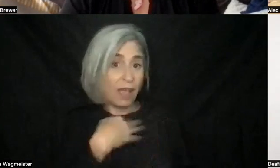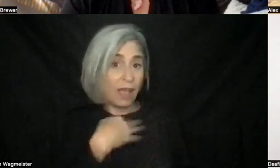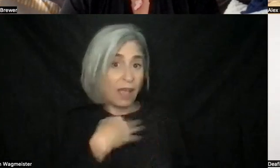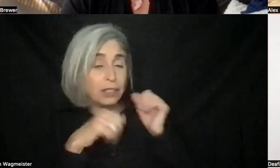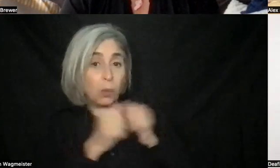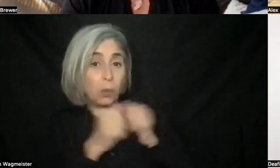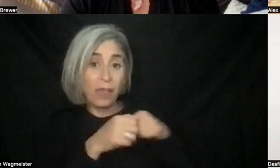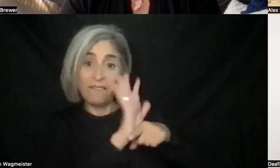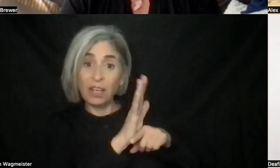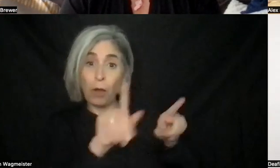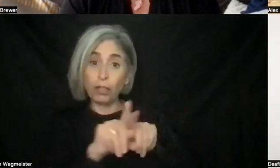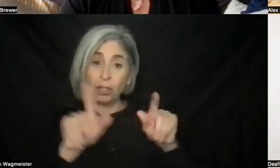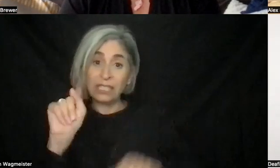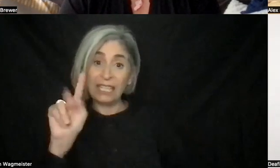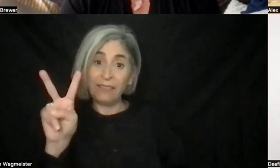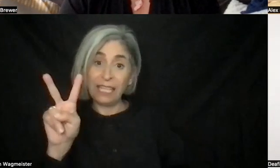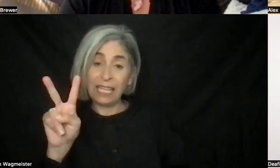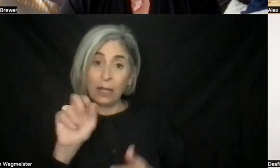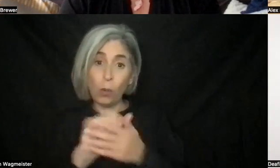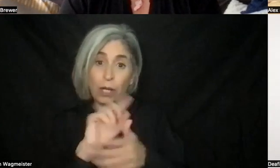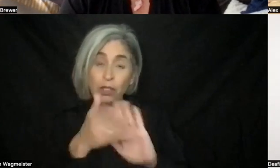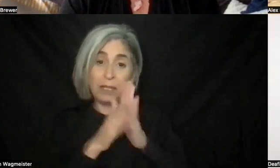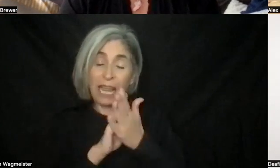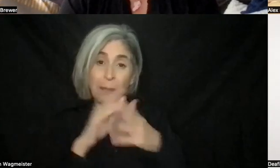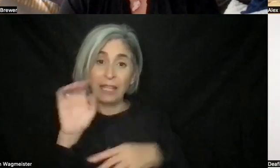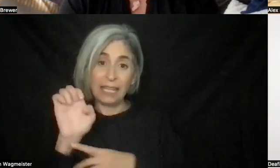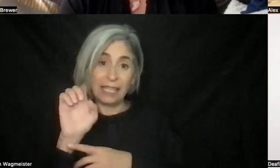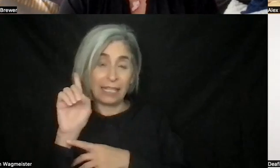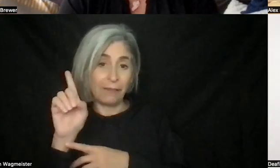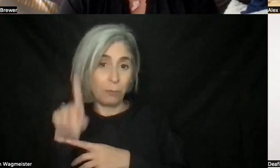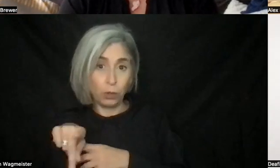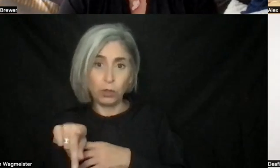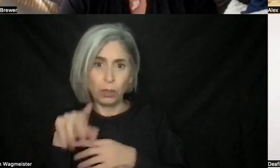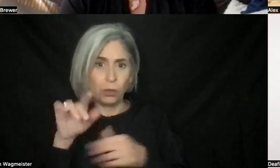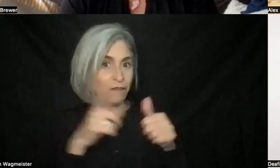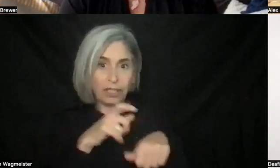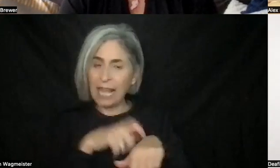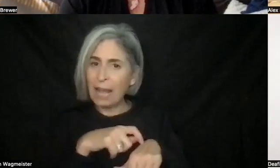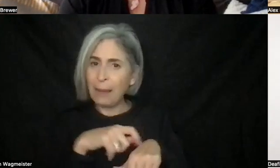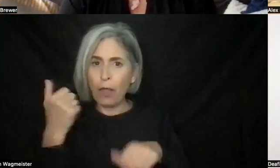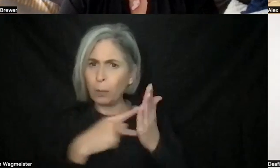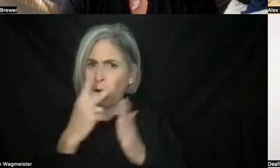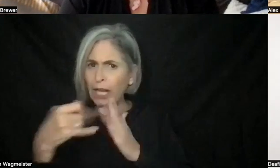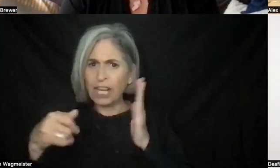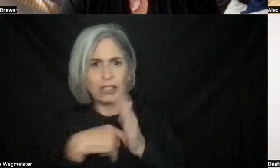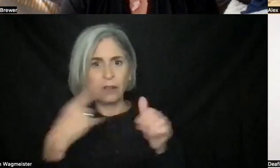television when you got this role of executive producer? Was this like your first go with it? Have you done any other projects? Or is this your first real hit on it?